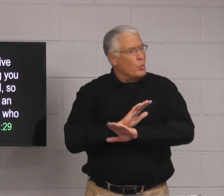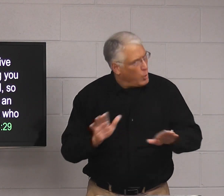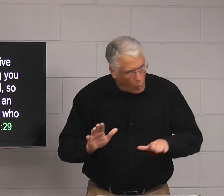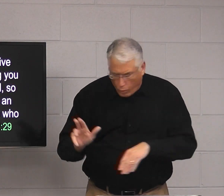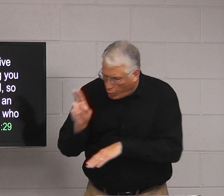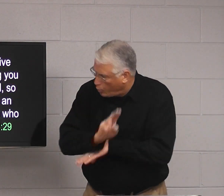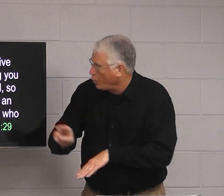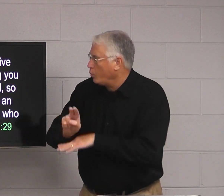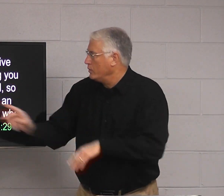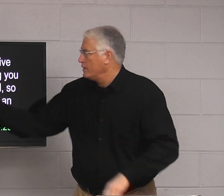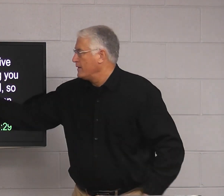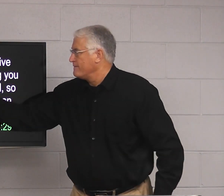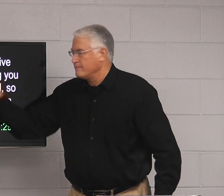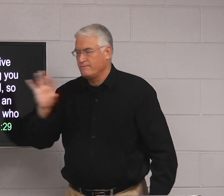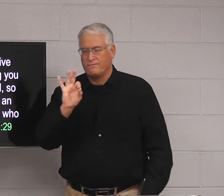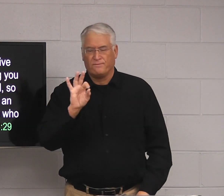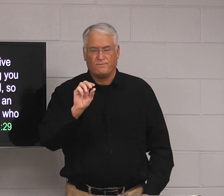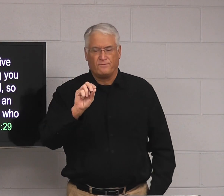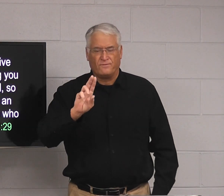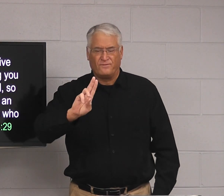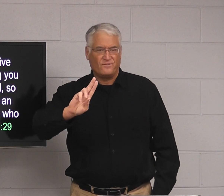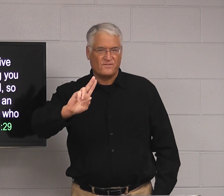So do not use foul.